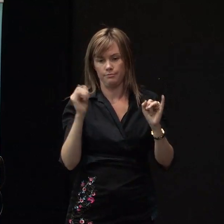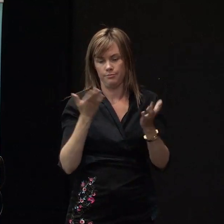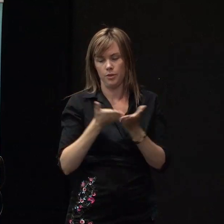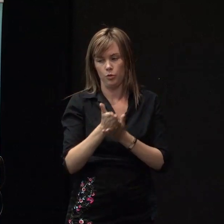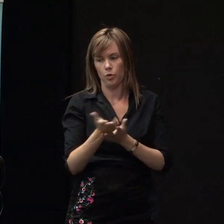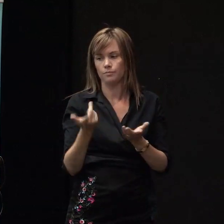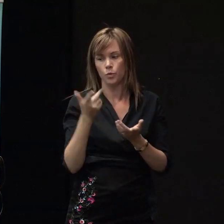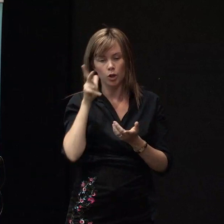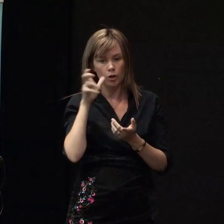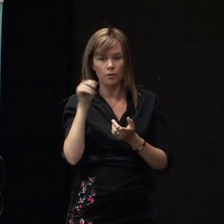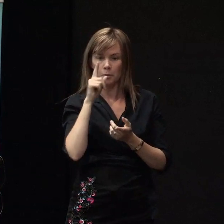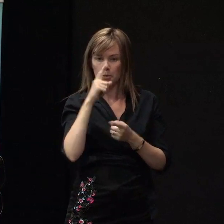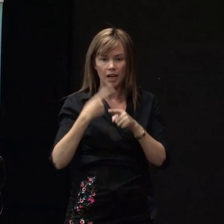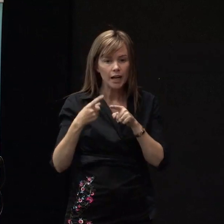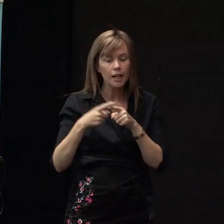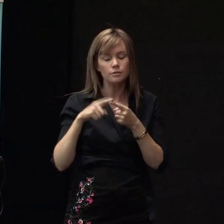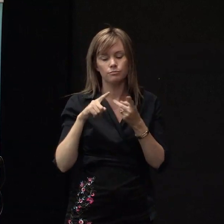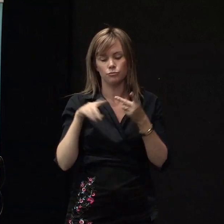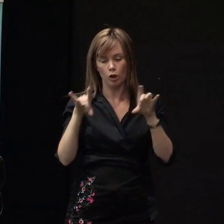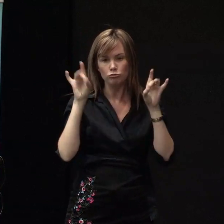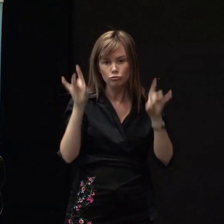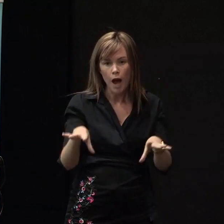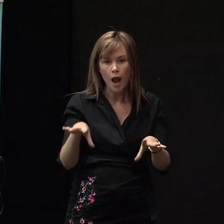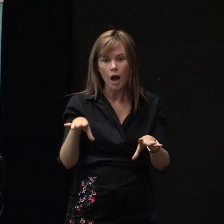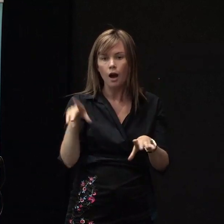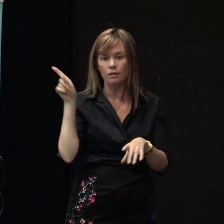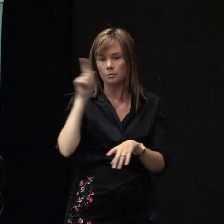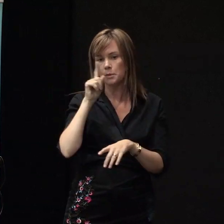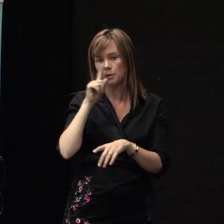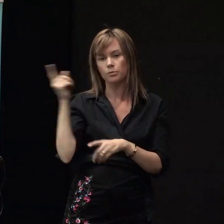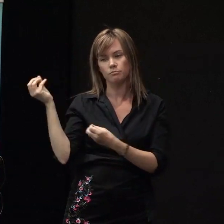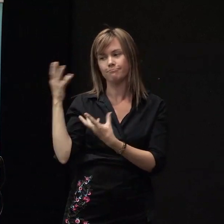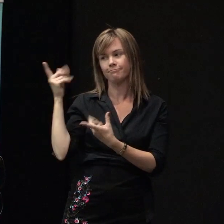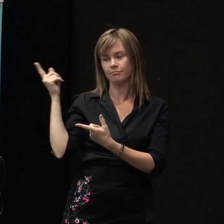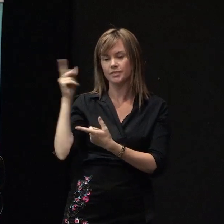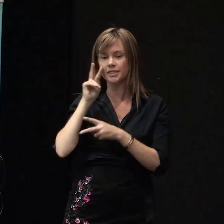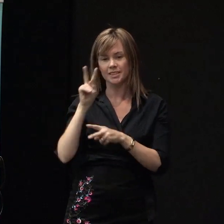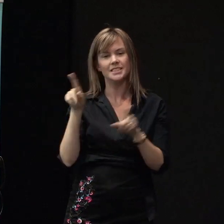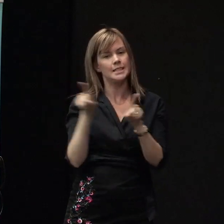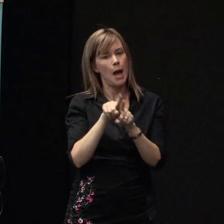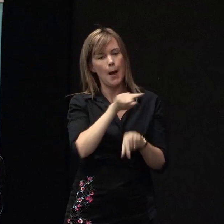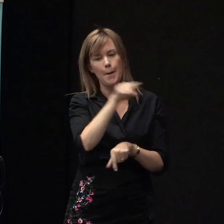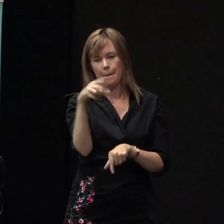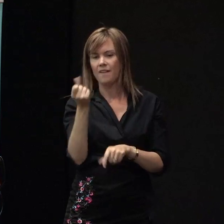England and in Australia who've probably felt many of the feelings that we're feeling at the moment